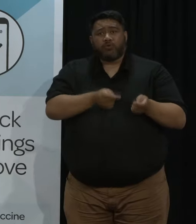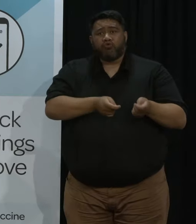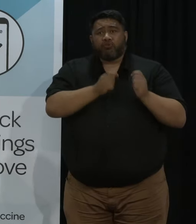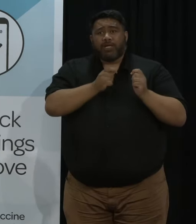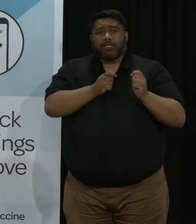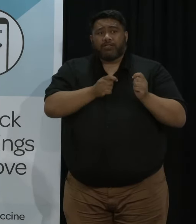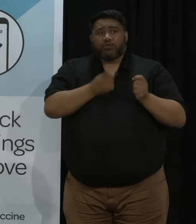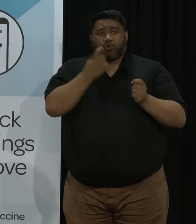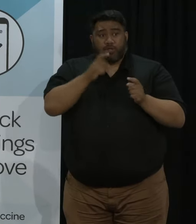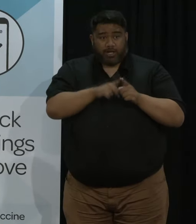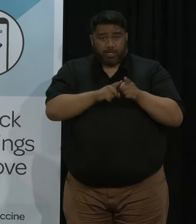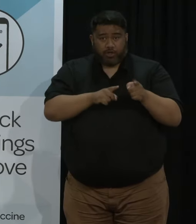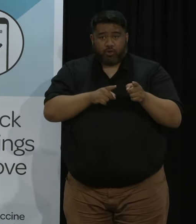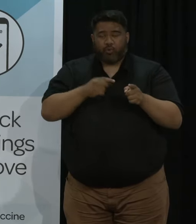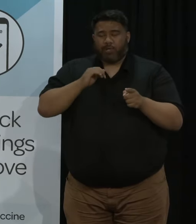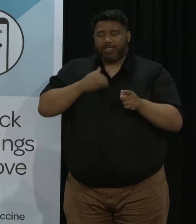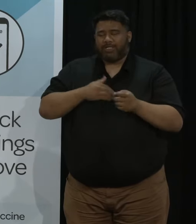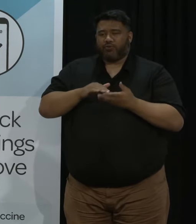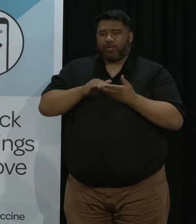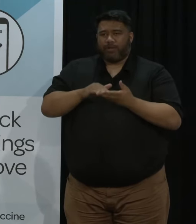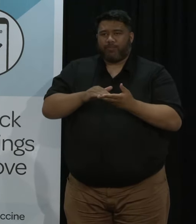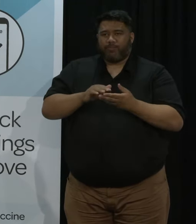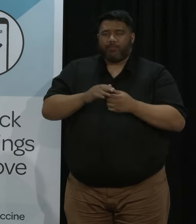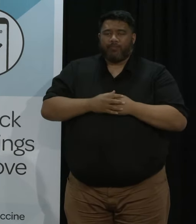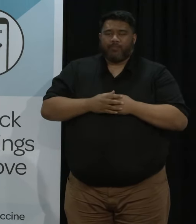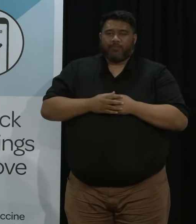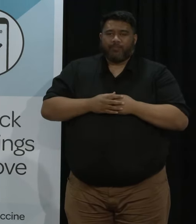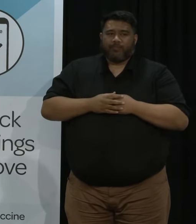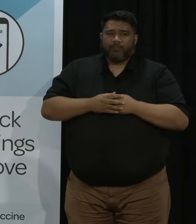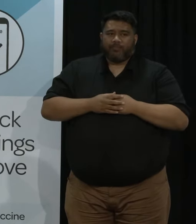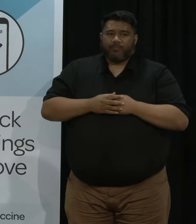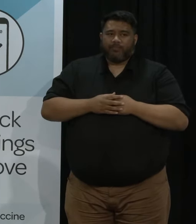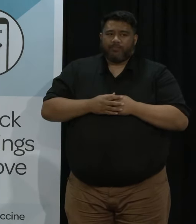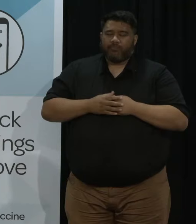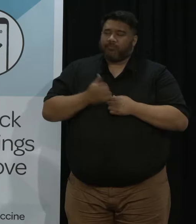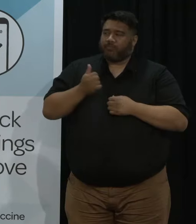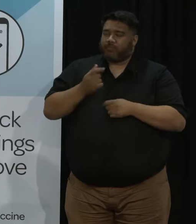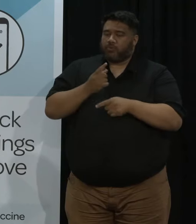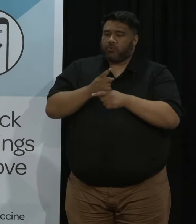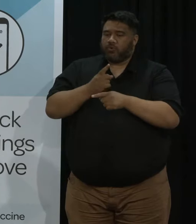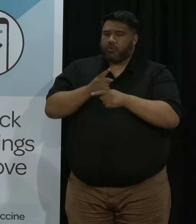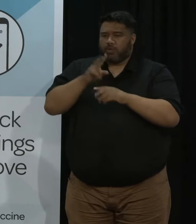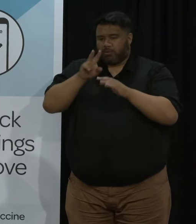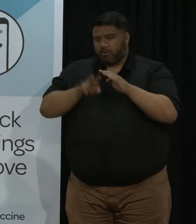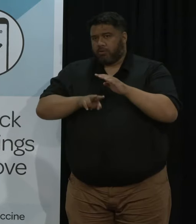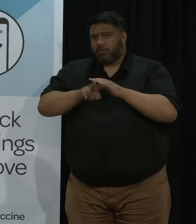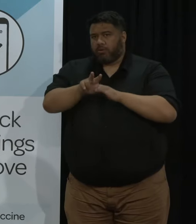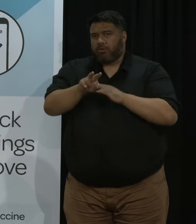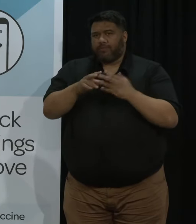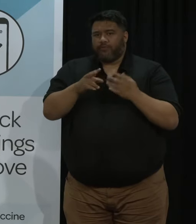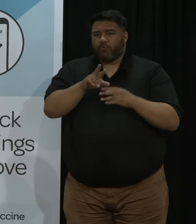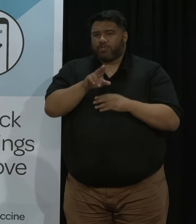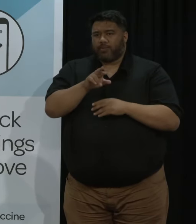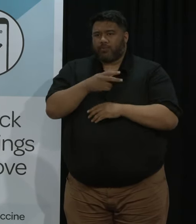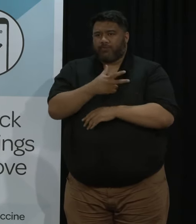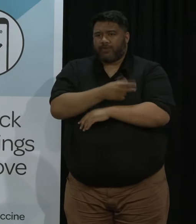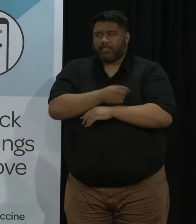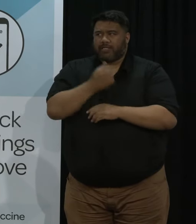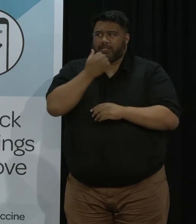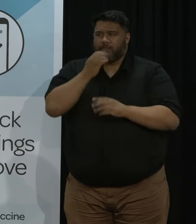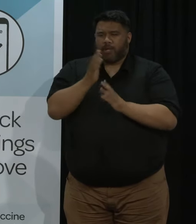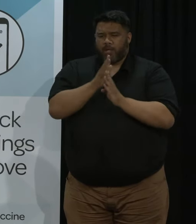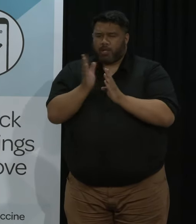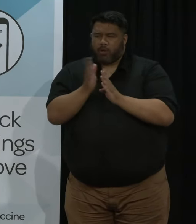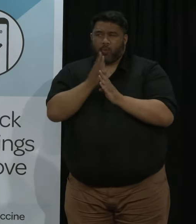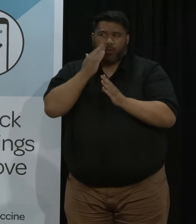as you have Just on the forecasting for double vaccination you mentioned Auckland